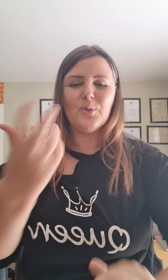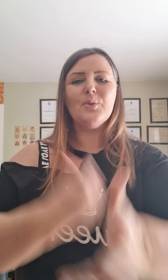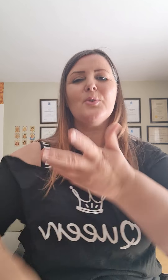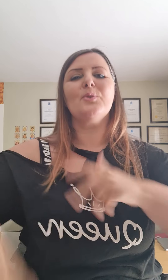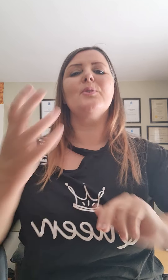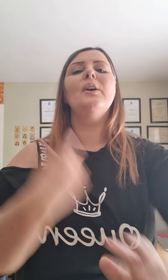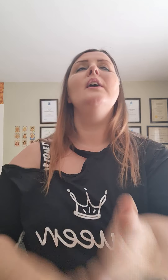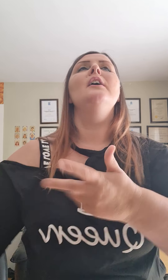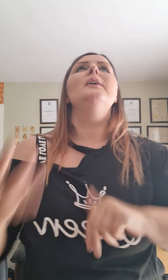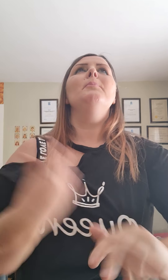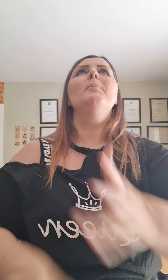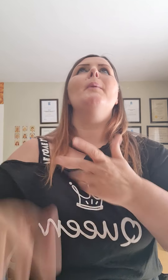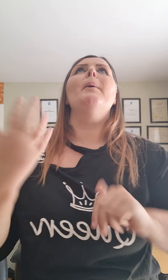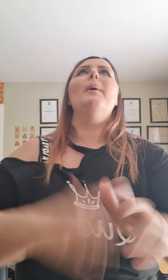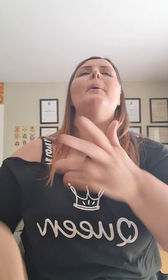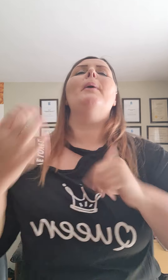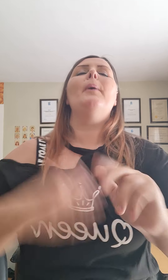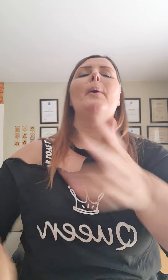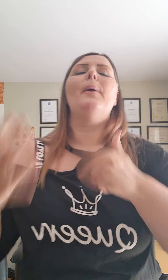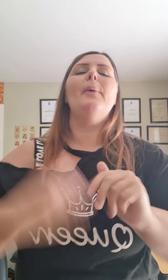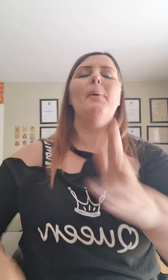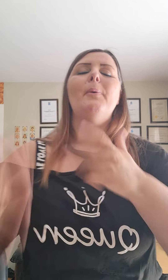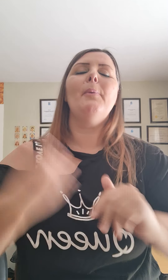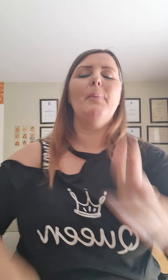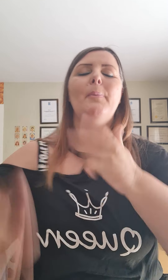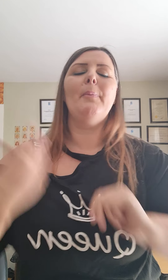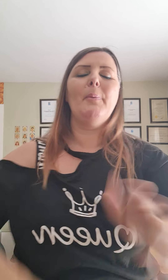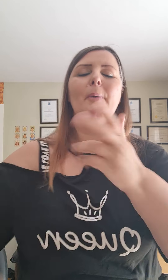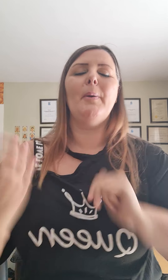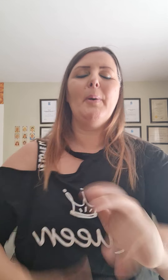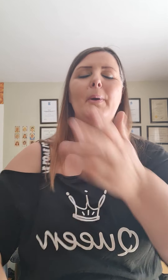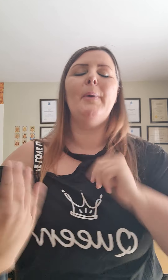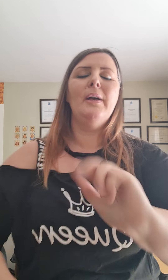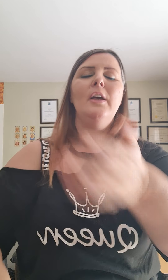be bubba oh